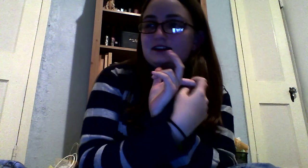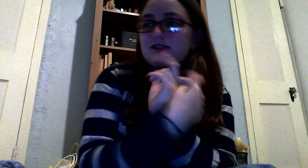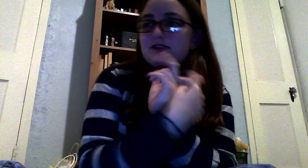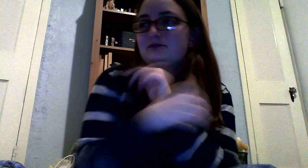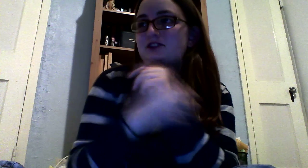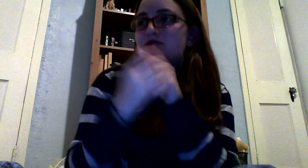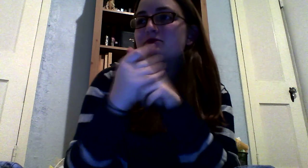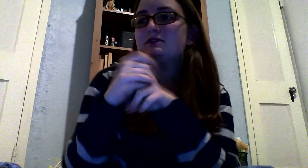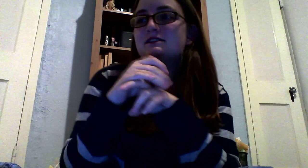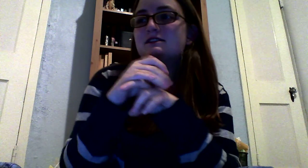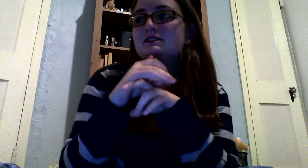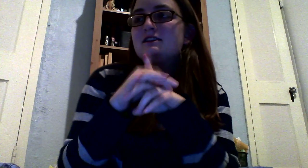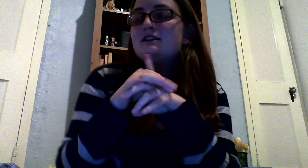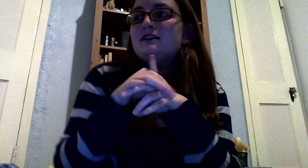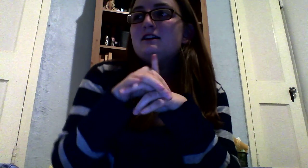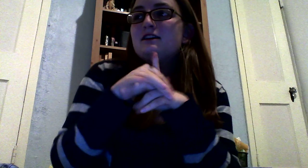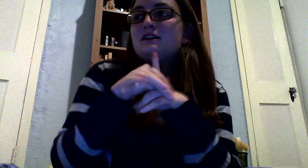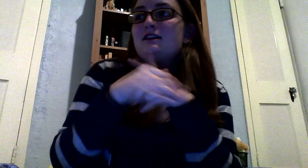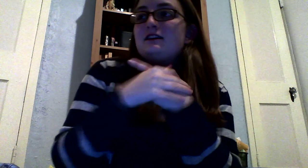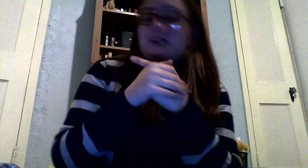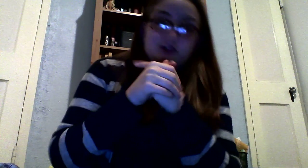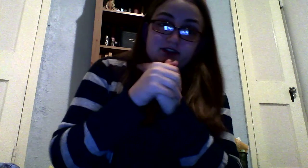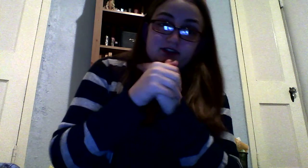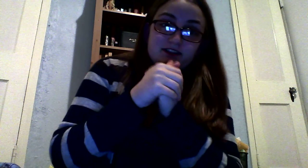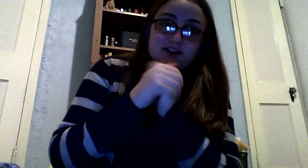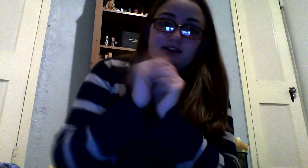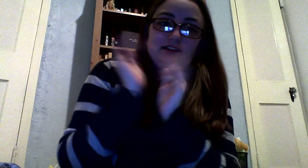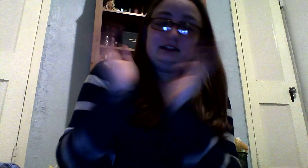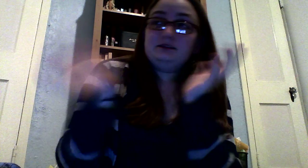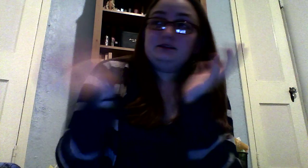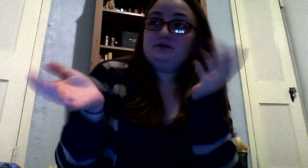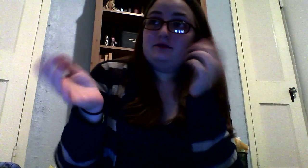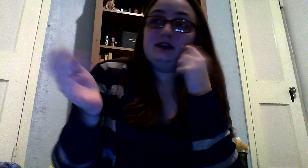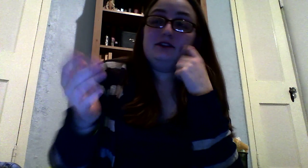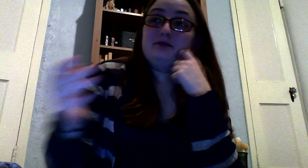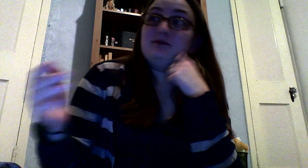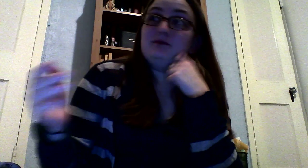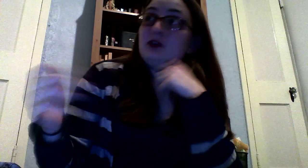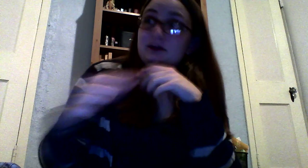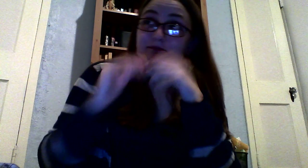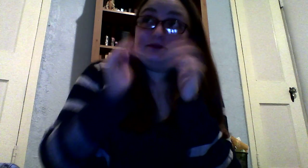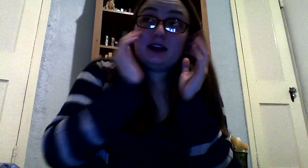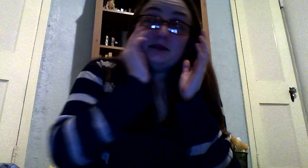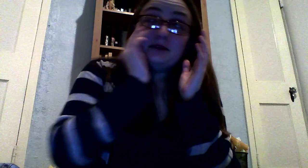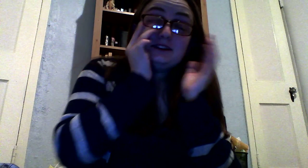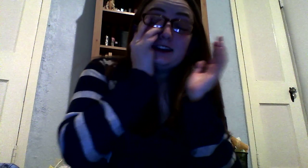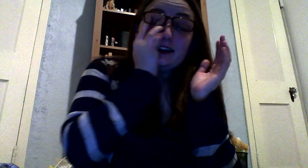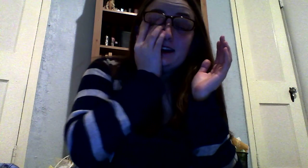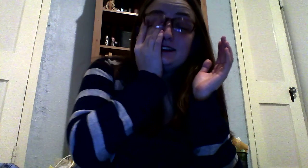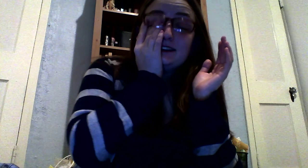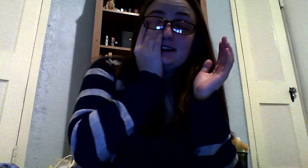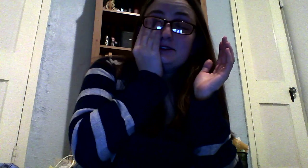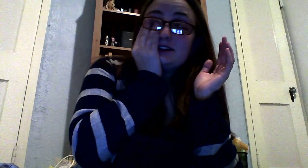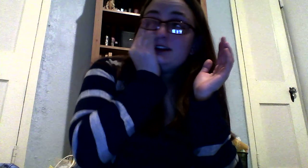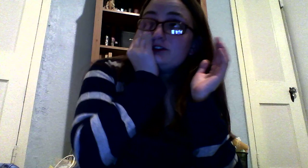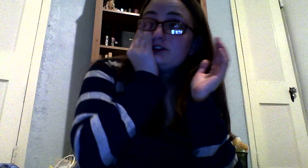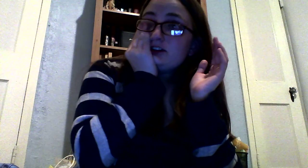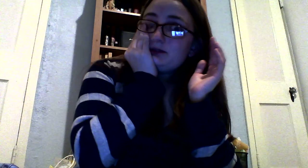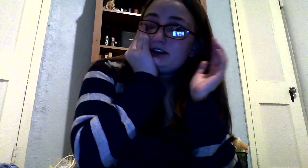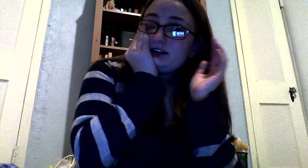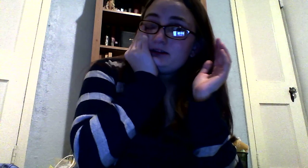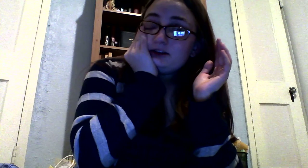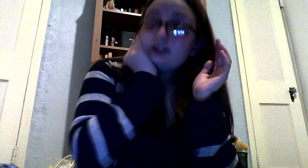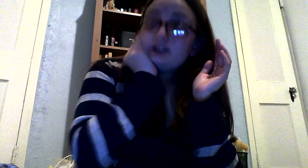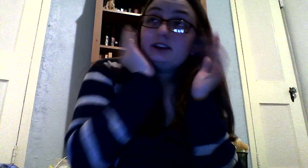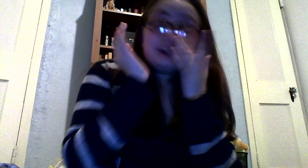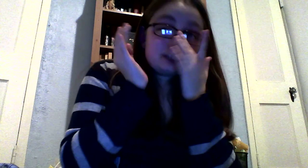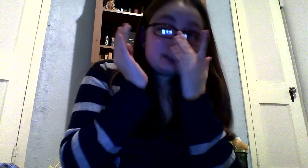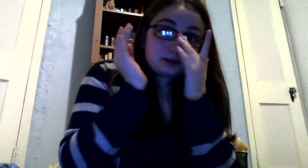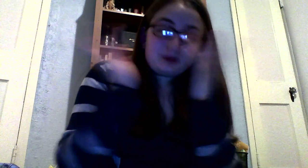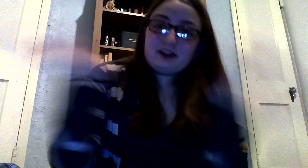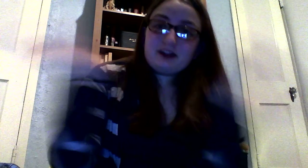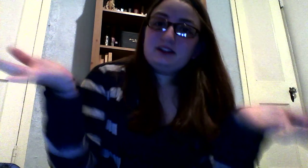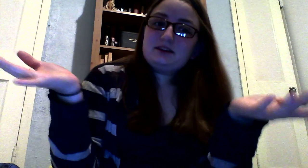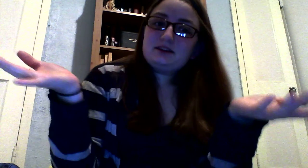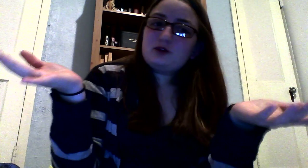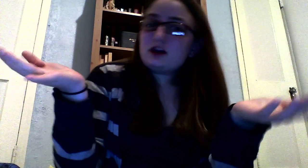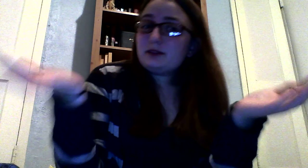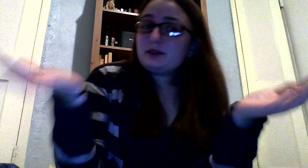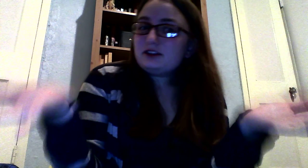which was interesting, never thought I'd be saying yes, I was a college freshman and I proctored the LSAT, but apparently it's more common than